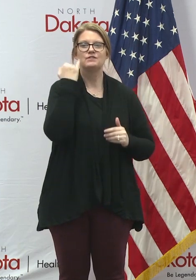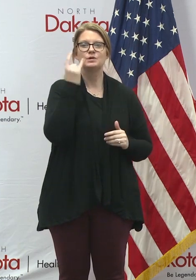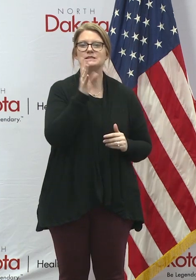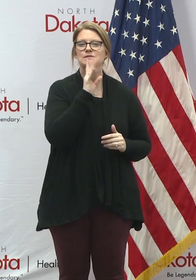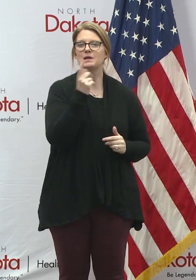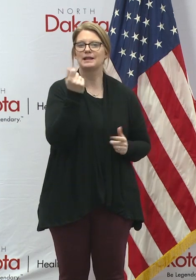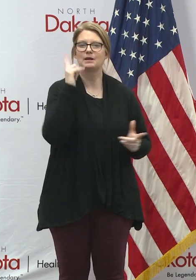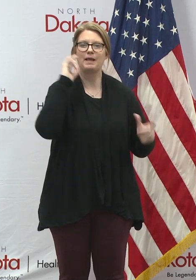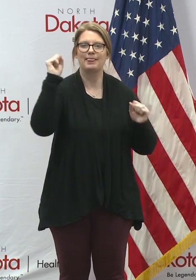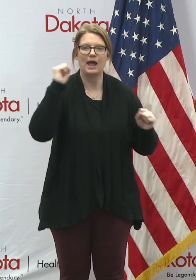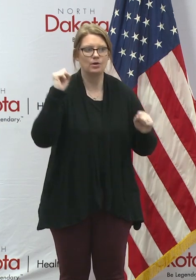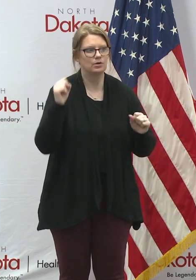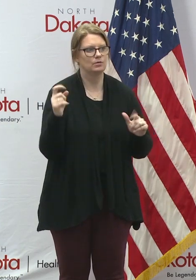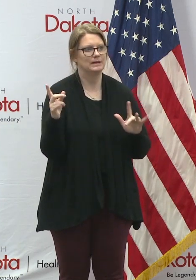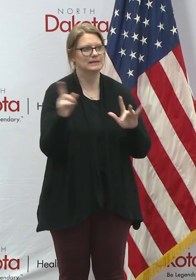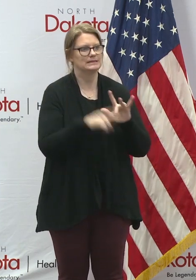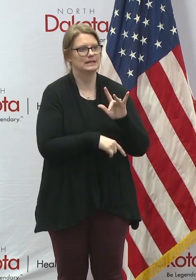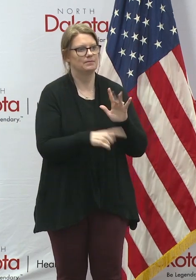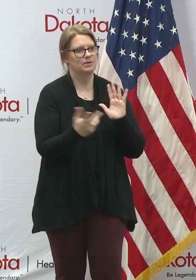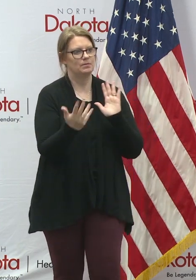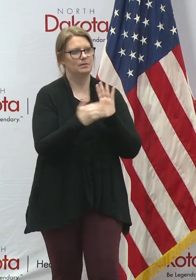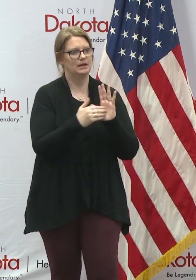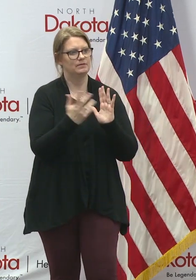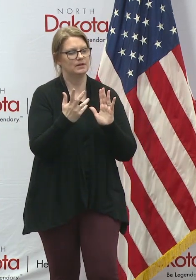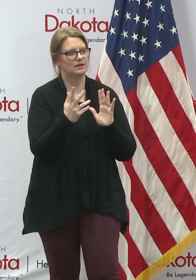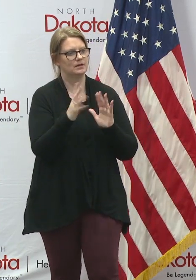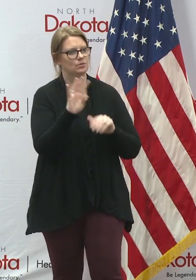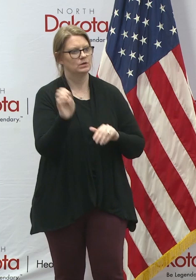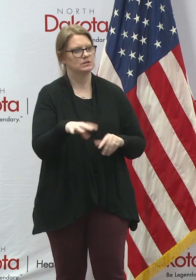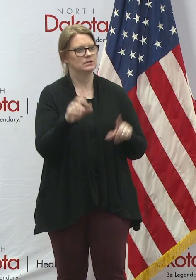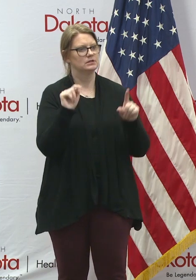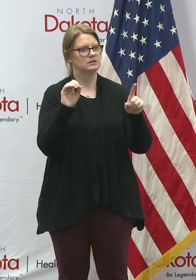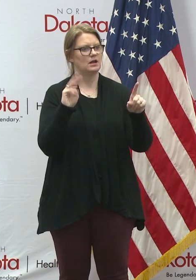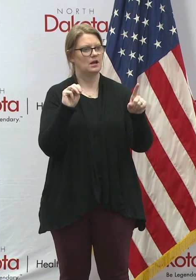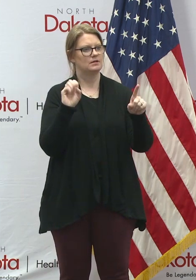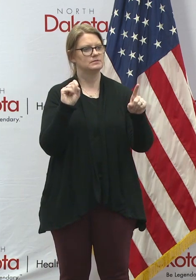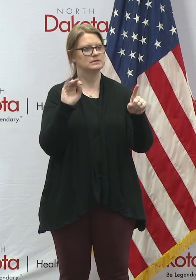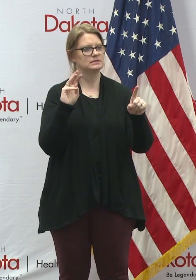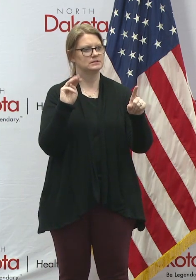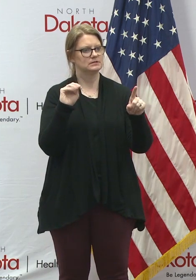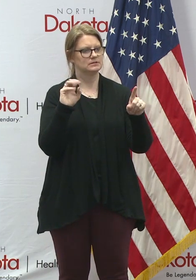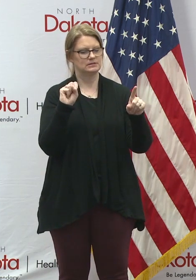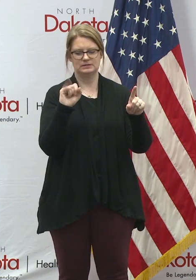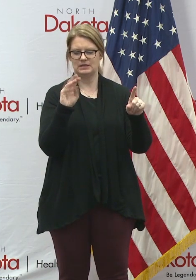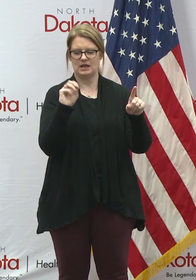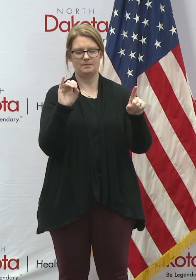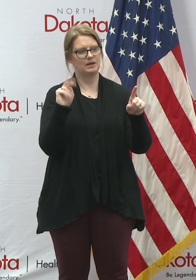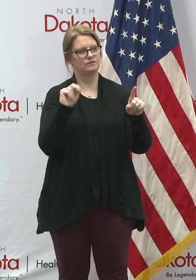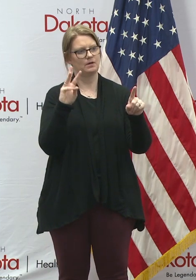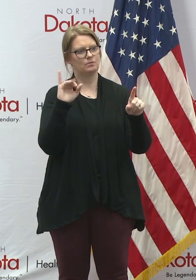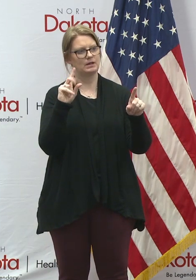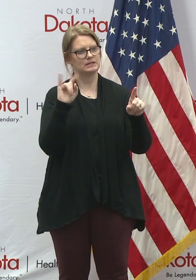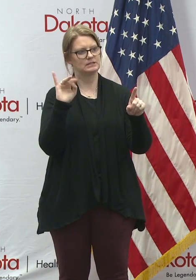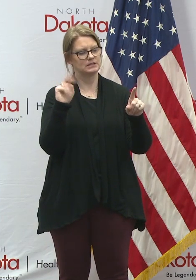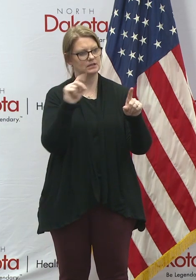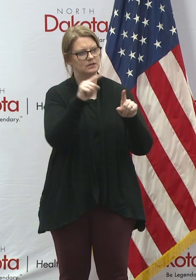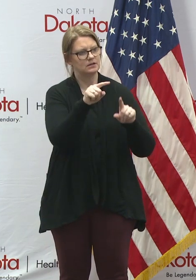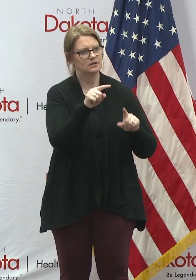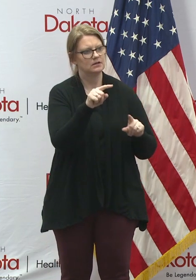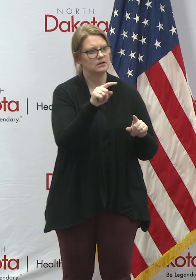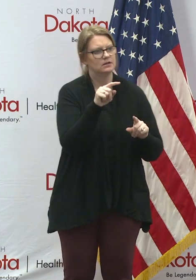then we can skip that part of the program. Yes. Tom Simon, Williston Trending Topics, Coyote Radio. We had